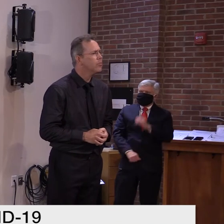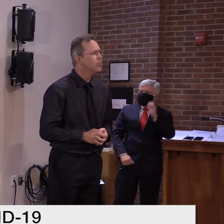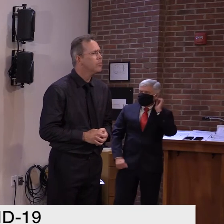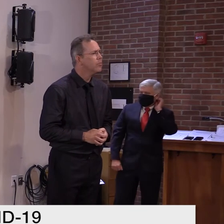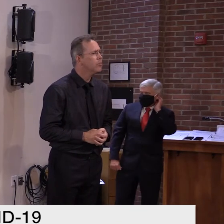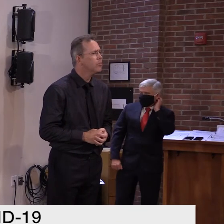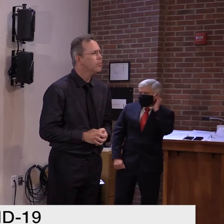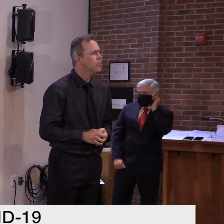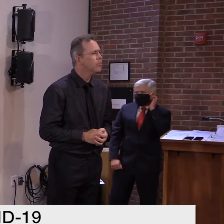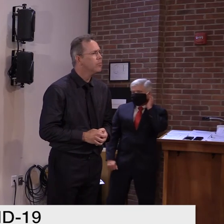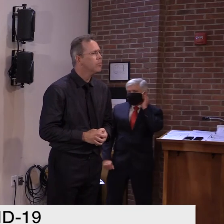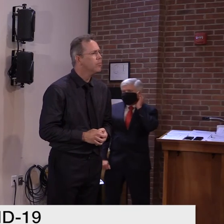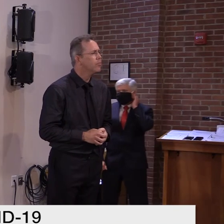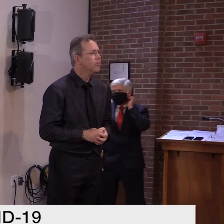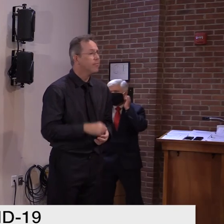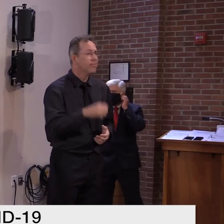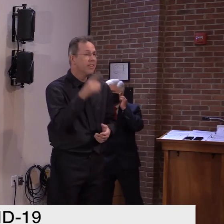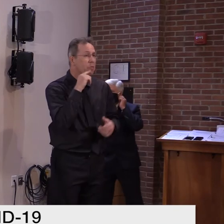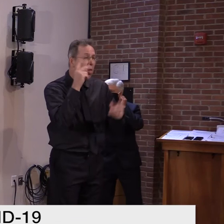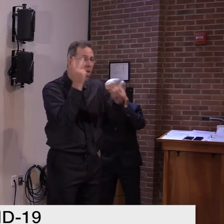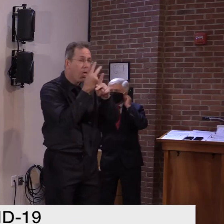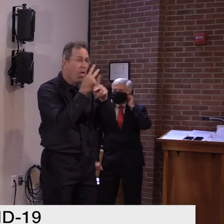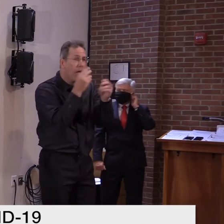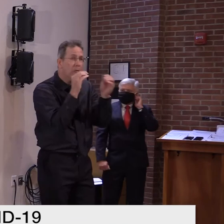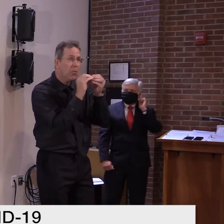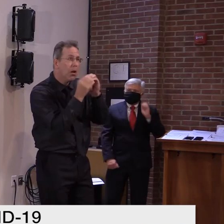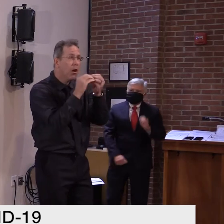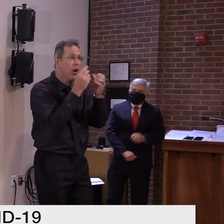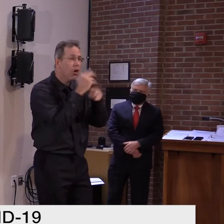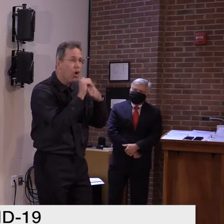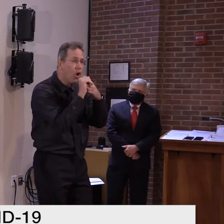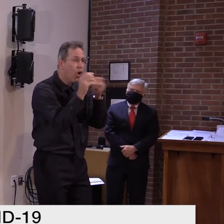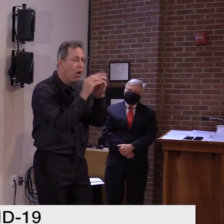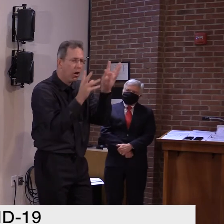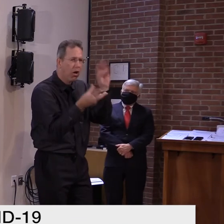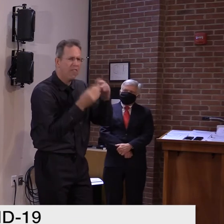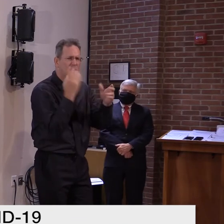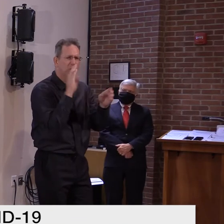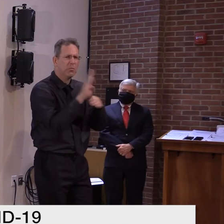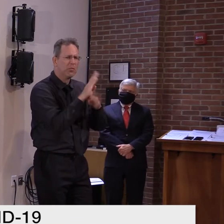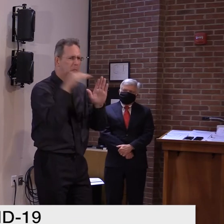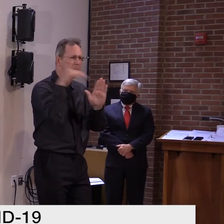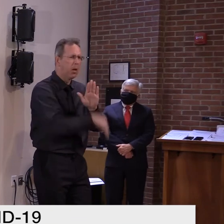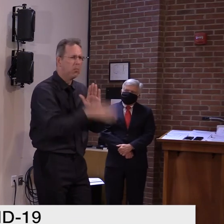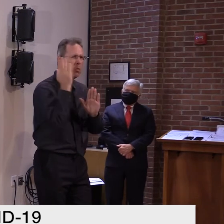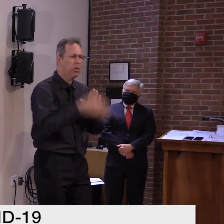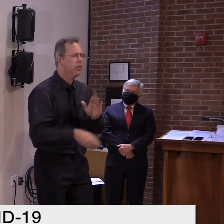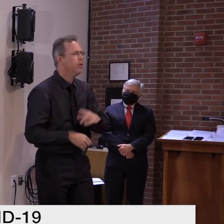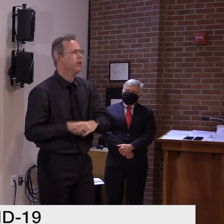I'm not putting a, I can't put a dollar figure on that. I'm not going to put a dollar figure on that. If that's what you're getting at.